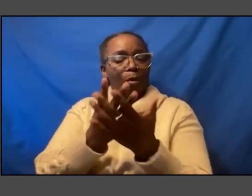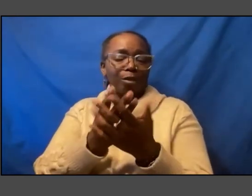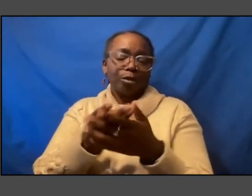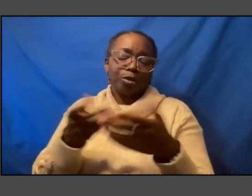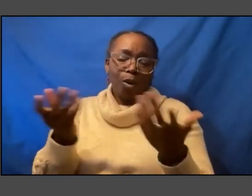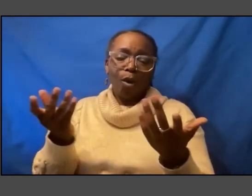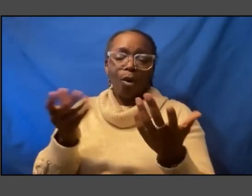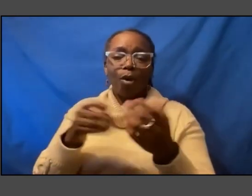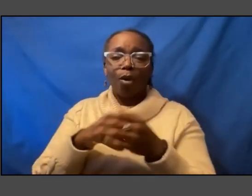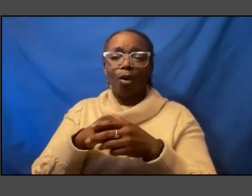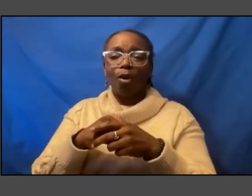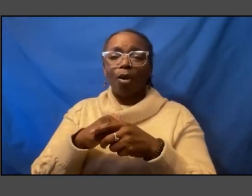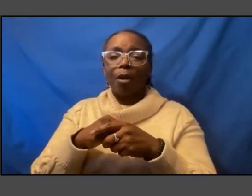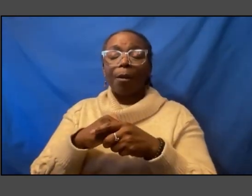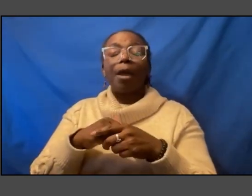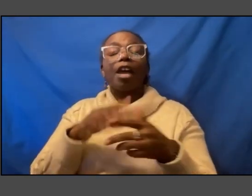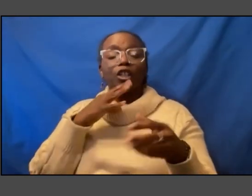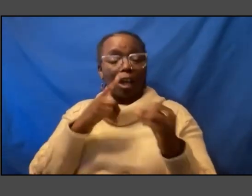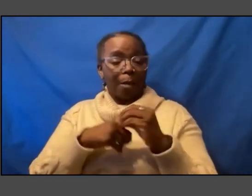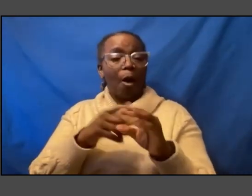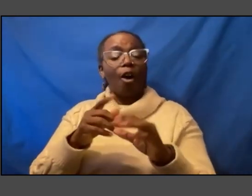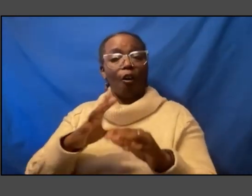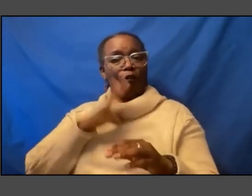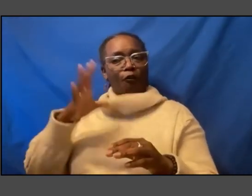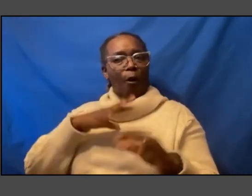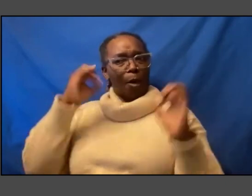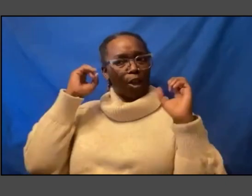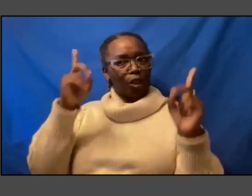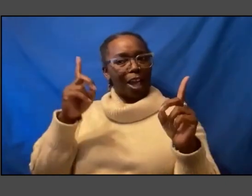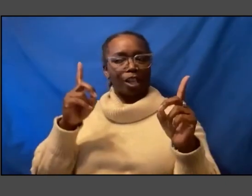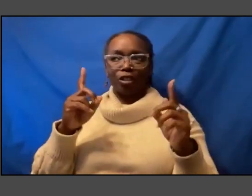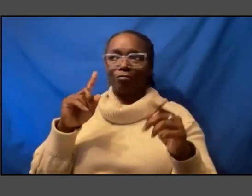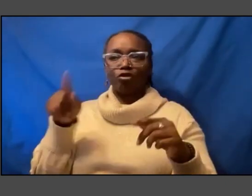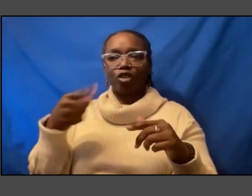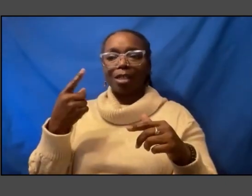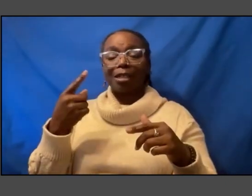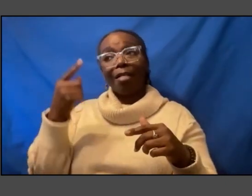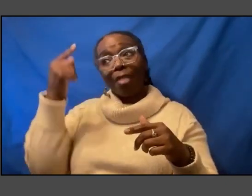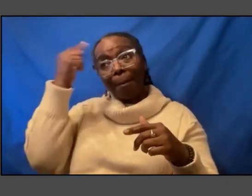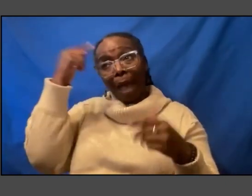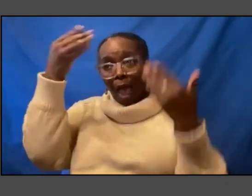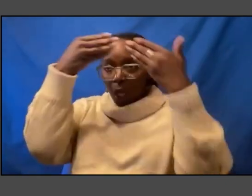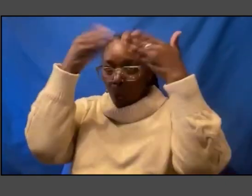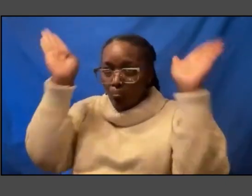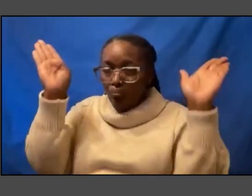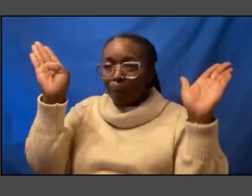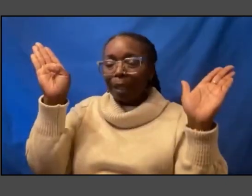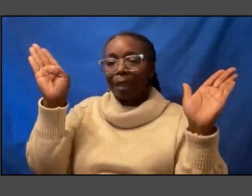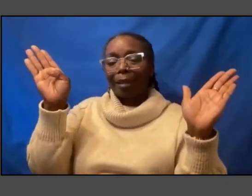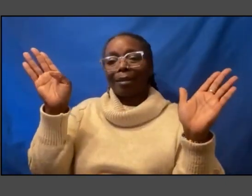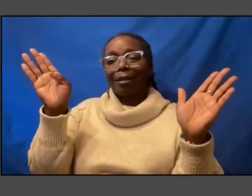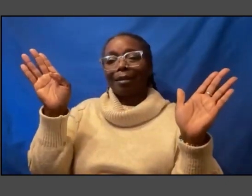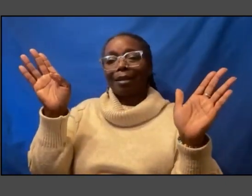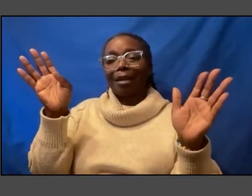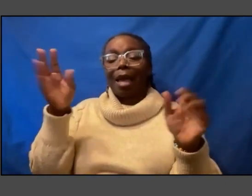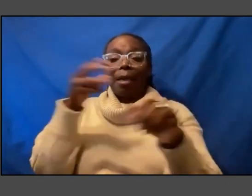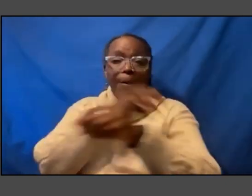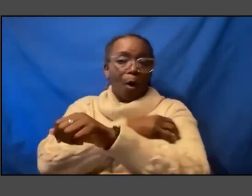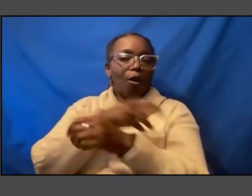talked about formal education but even with just you know the mind-opening powers of uh of reading which he himself discovered when he